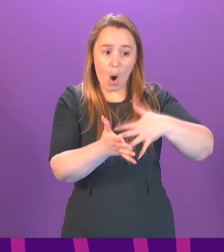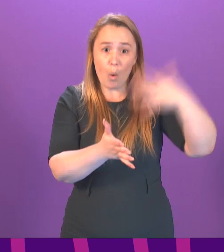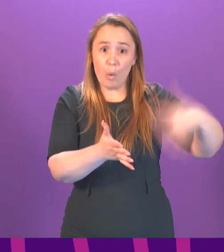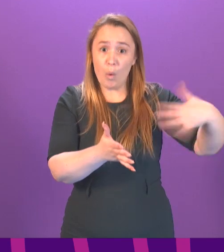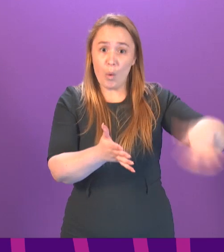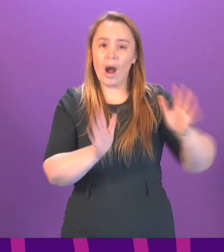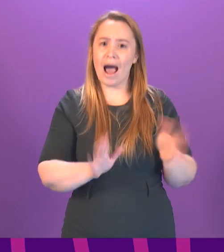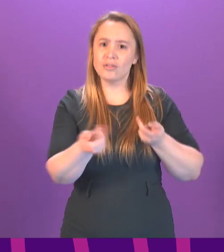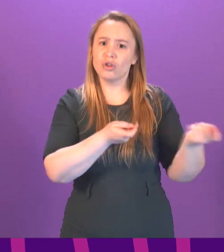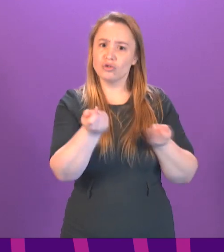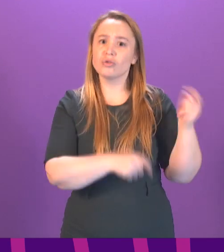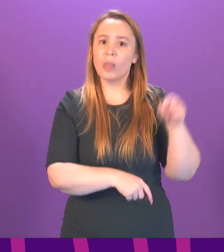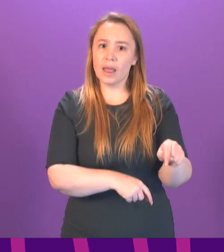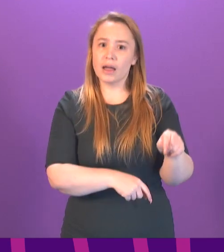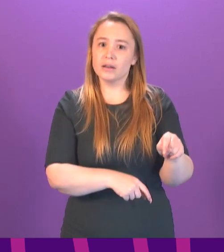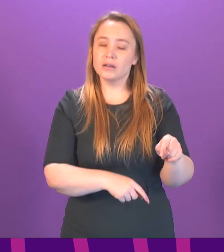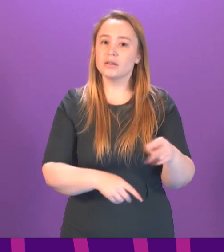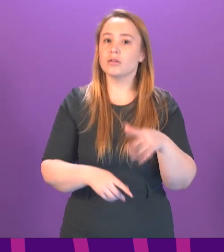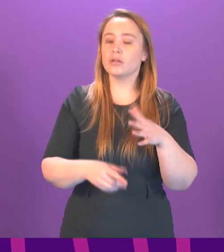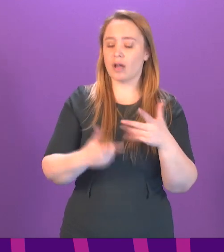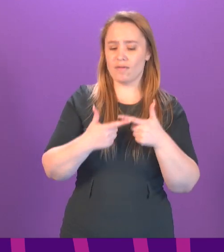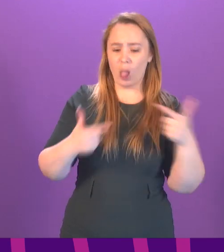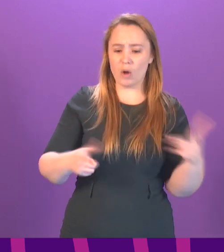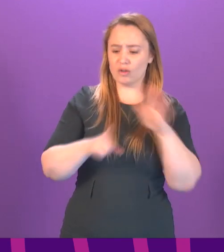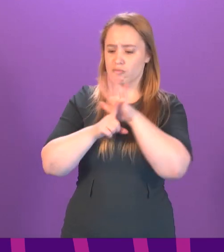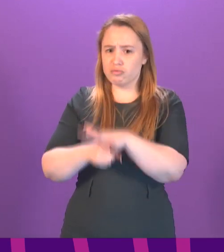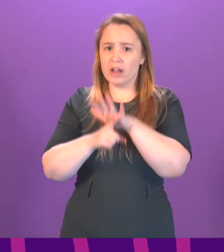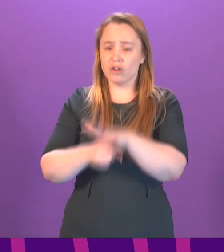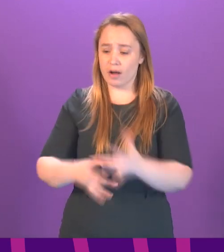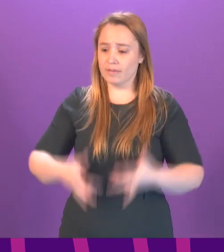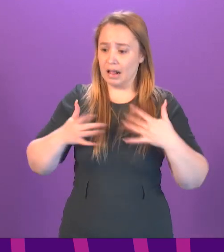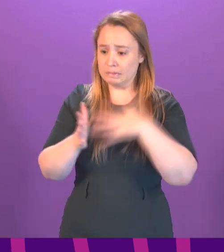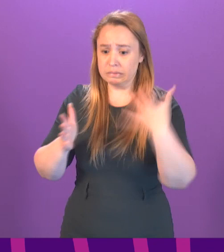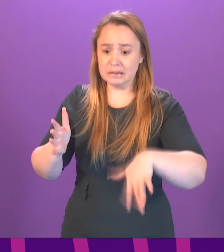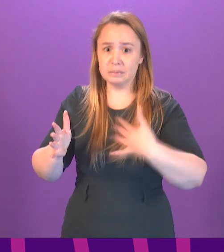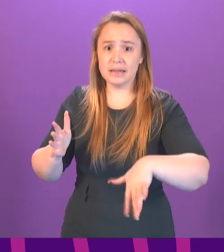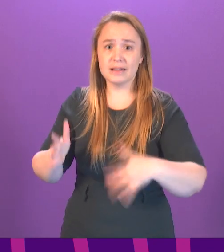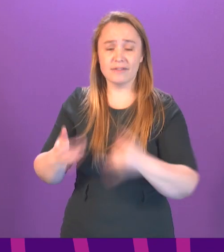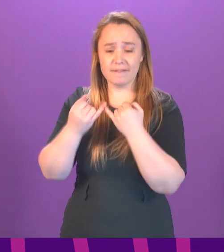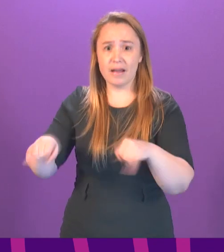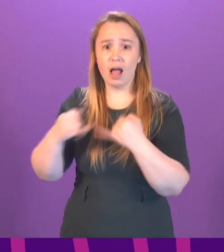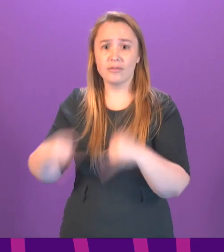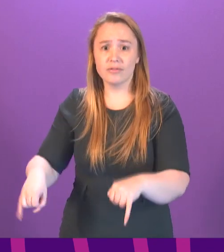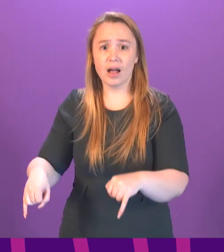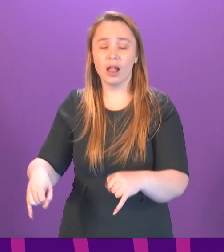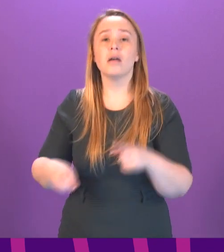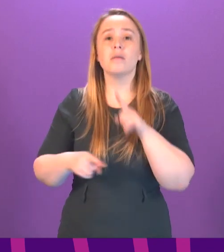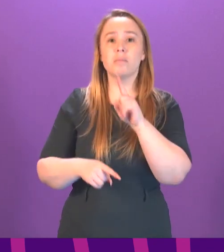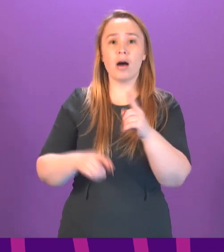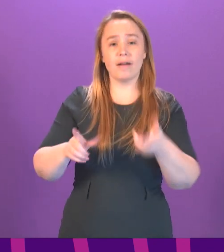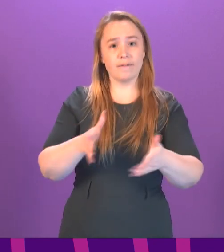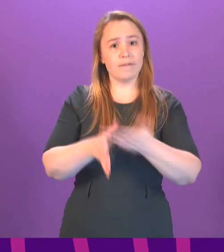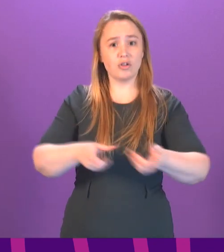first minister accept that the idea of rent pressure zones has failed given that there isn't a single such zone operating